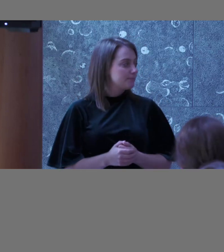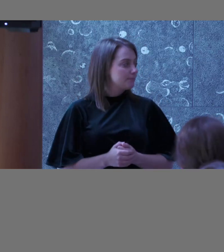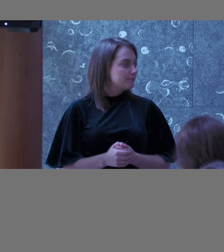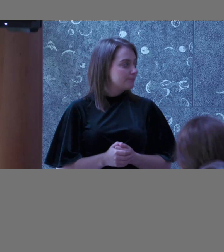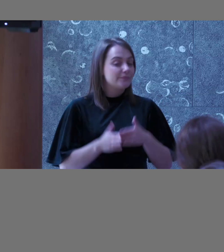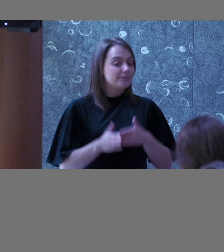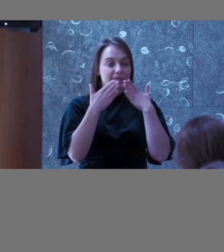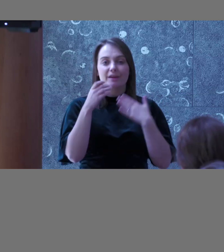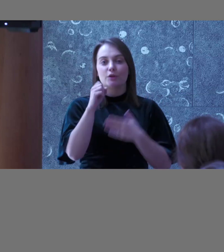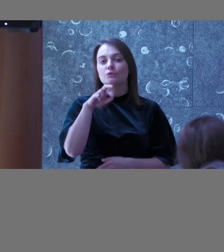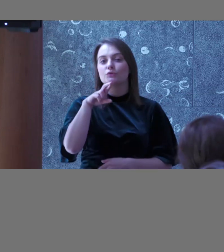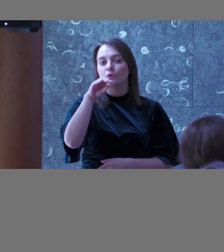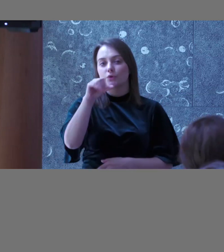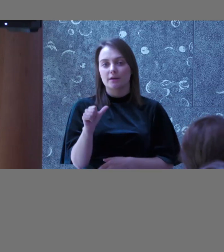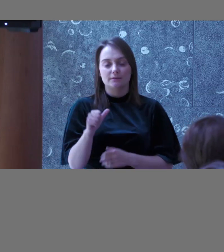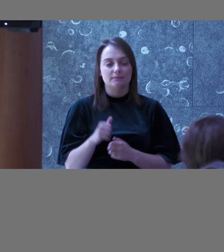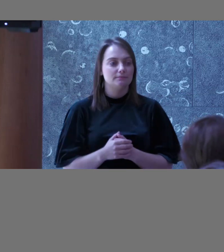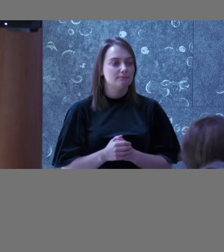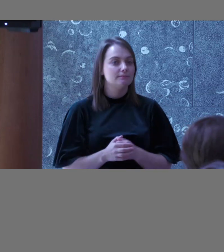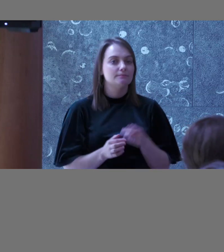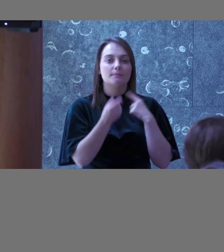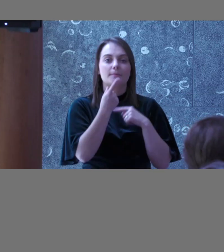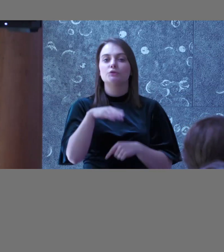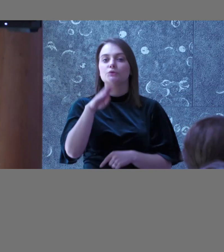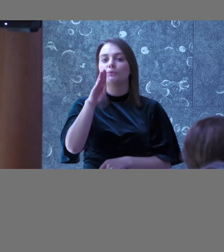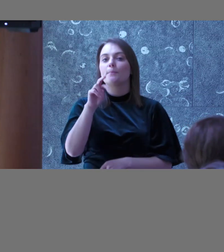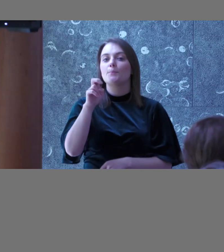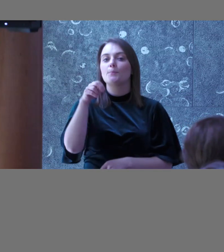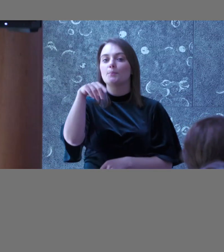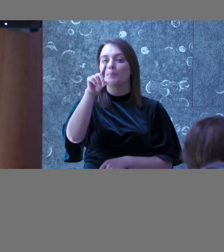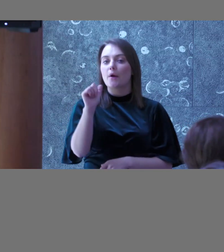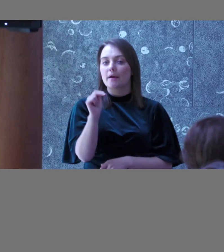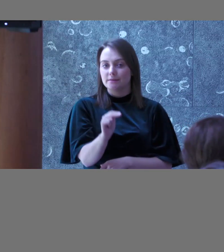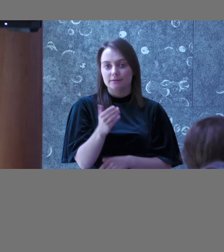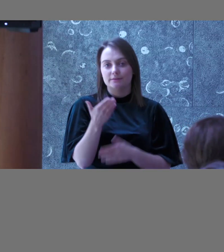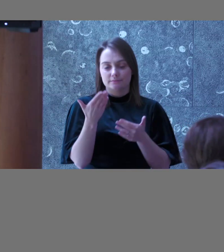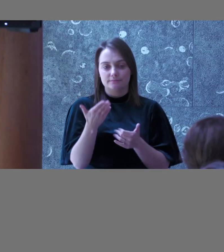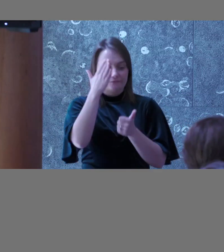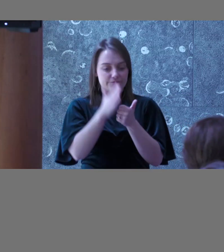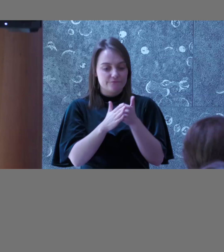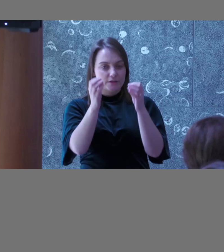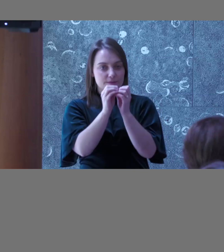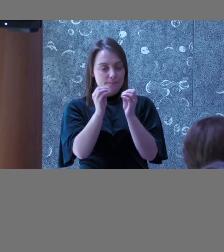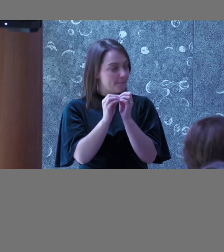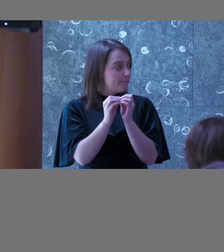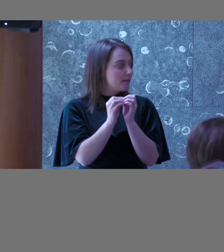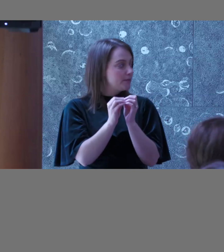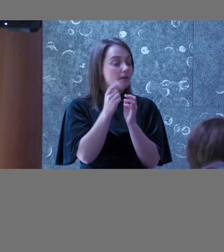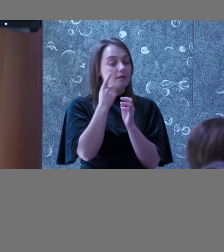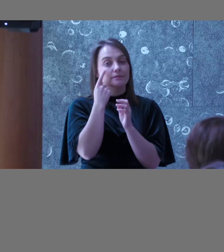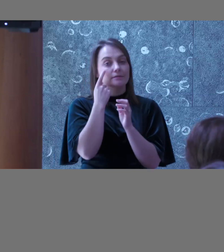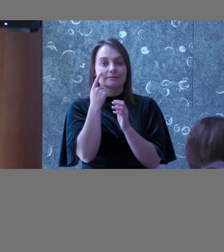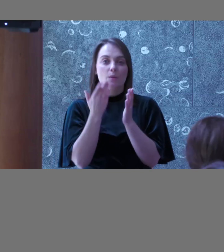Thank you, Sorka. Coming back, Brendan, to you, you've mentioned, and it came also